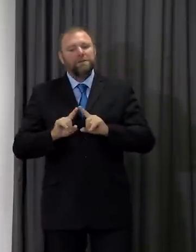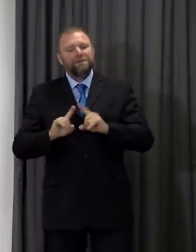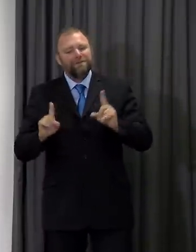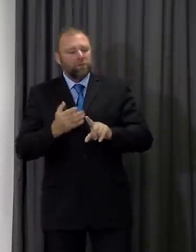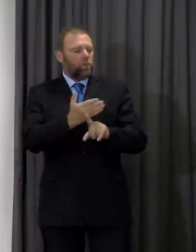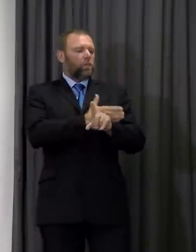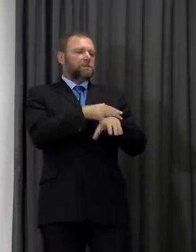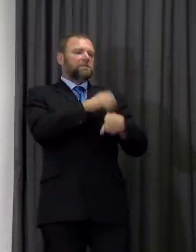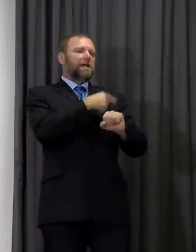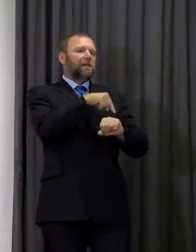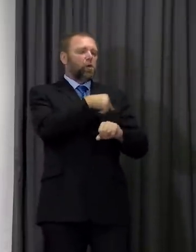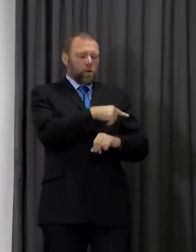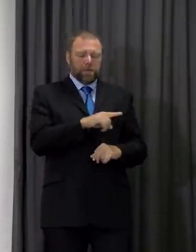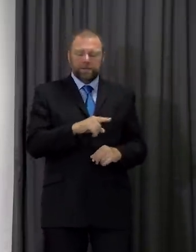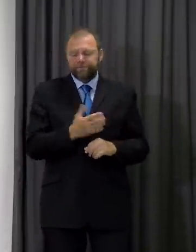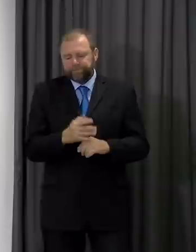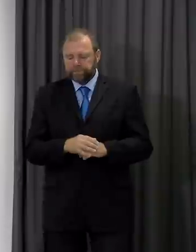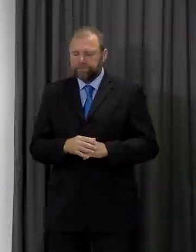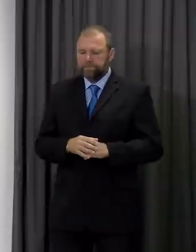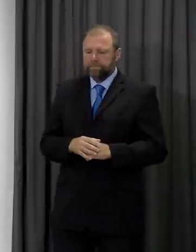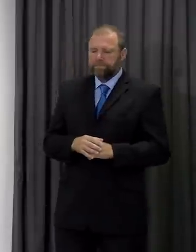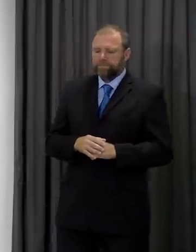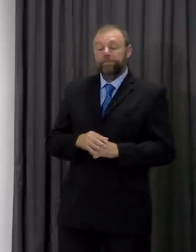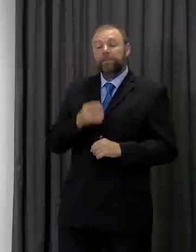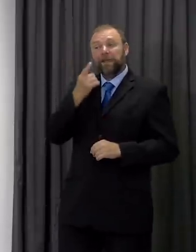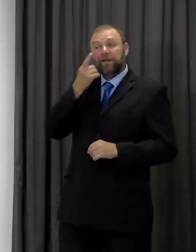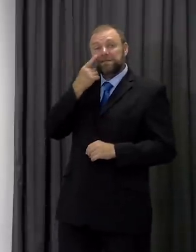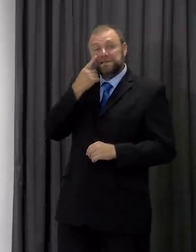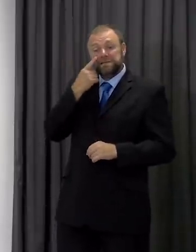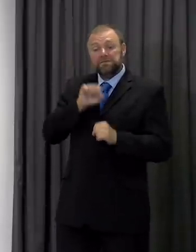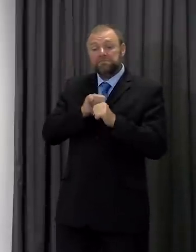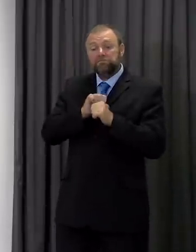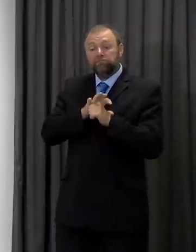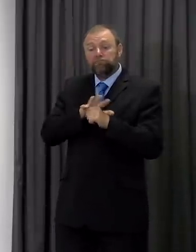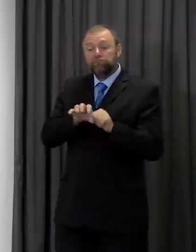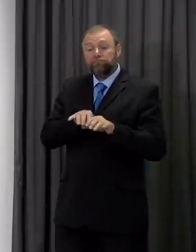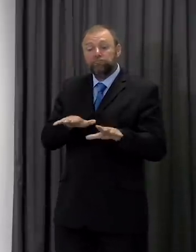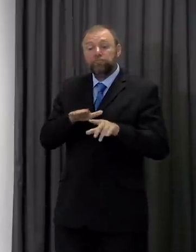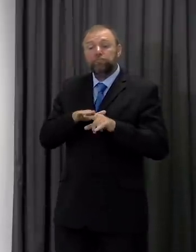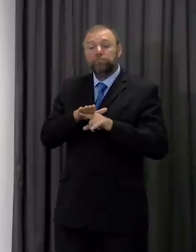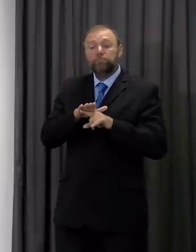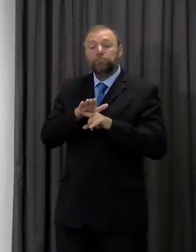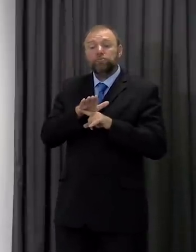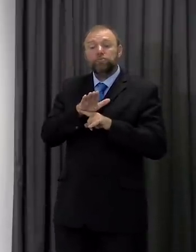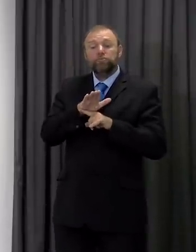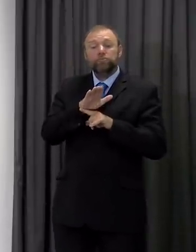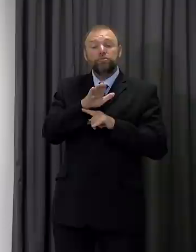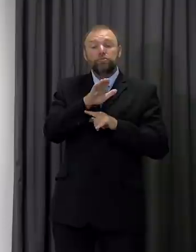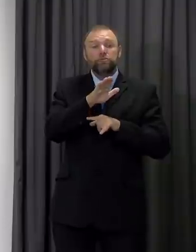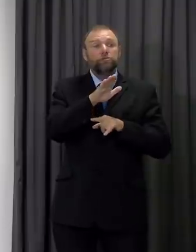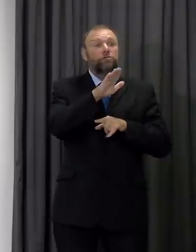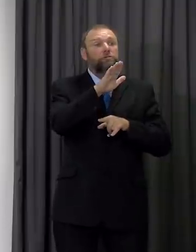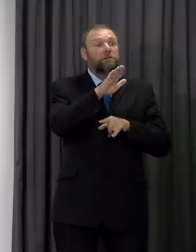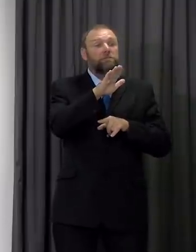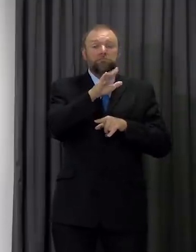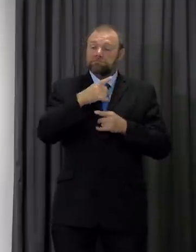year if though we see an increasing rise in coronavirus across the country if we need to take local or